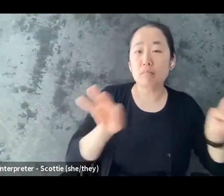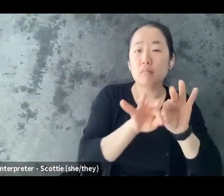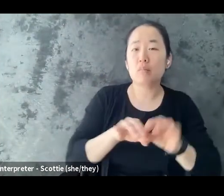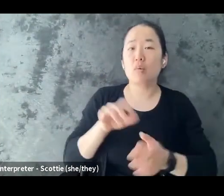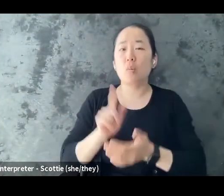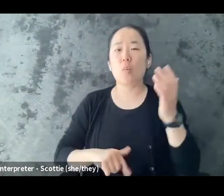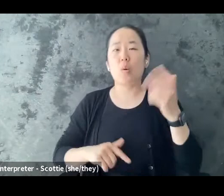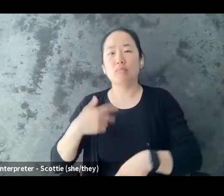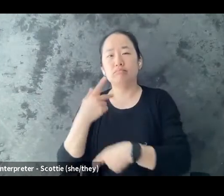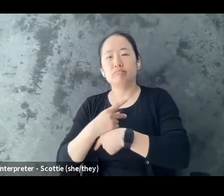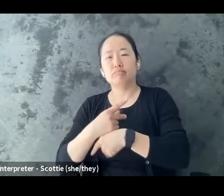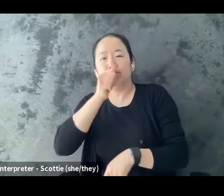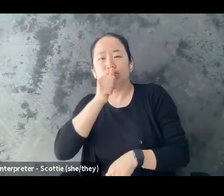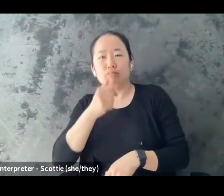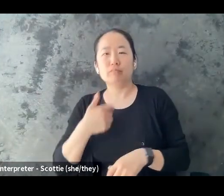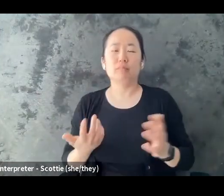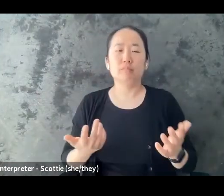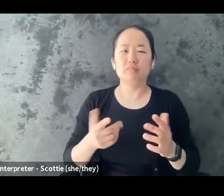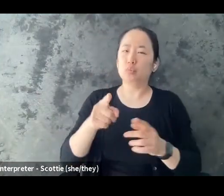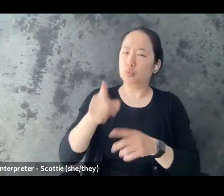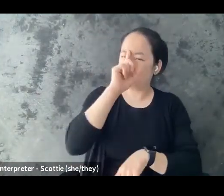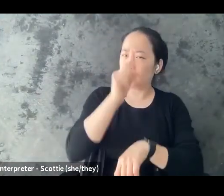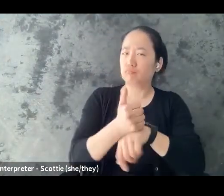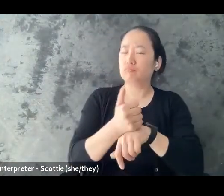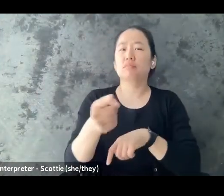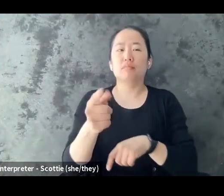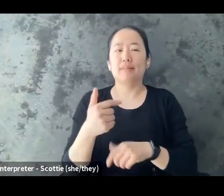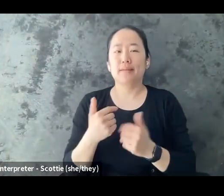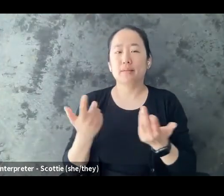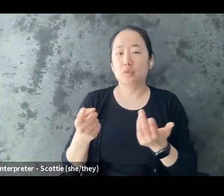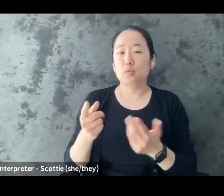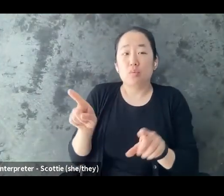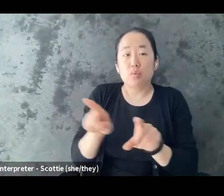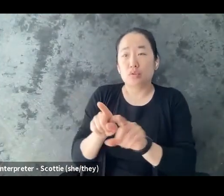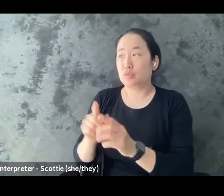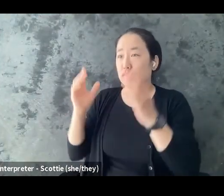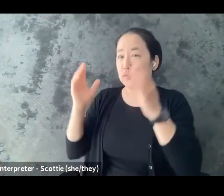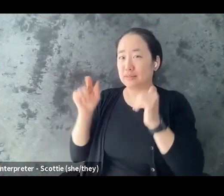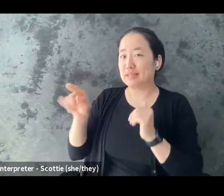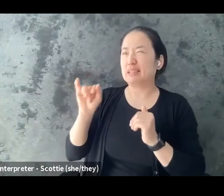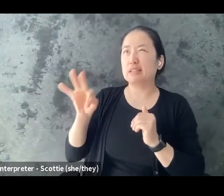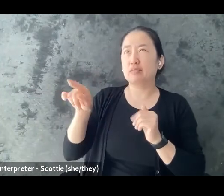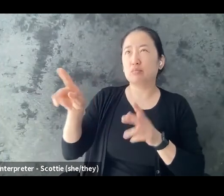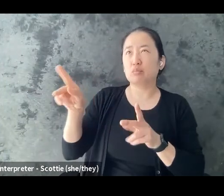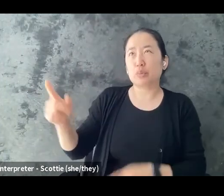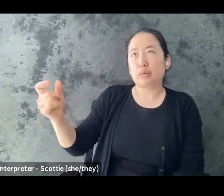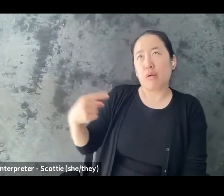you can set those boundaries and expectations in advance too of oh if this person asks you know specific